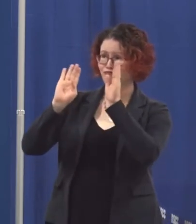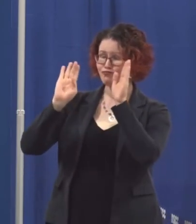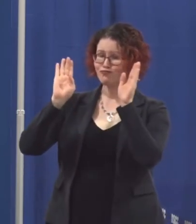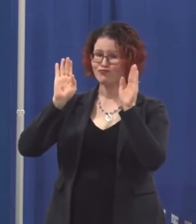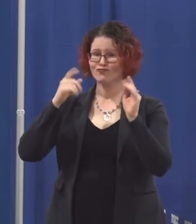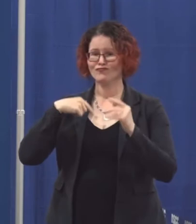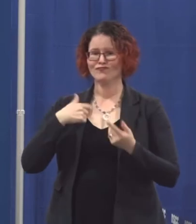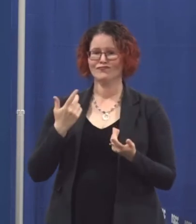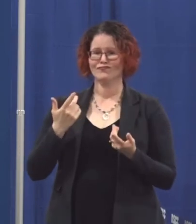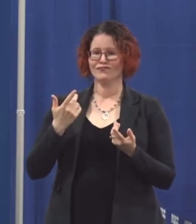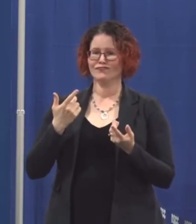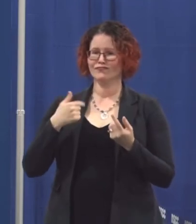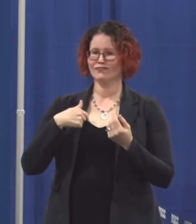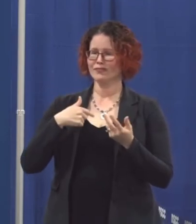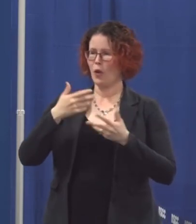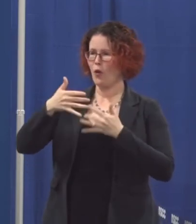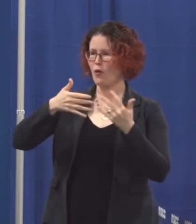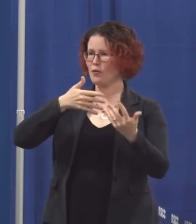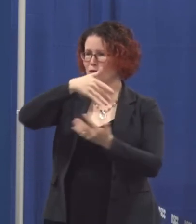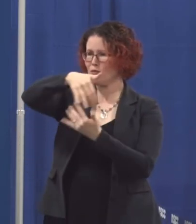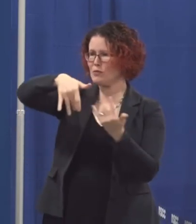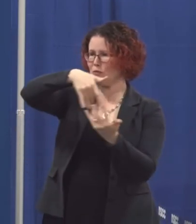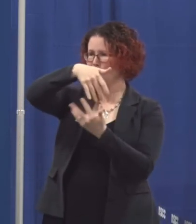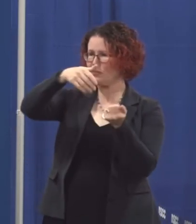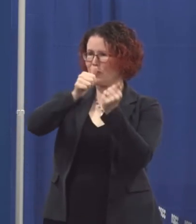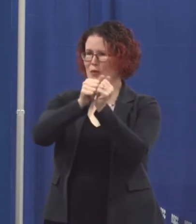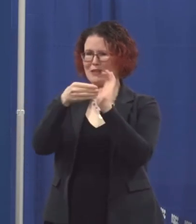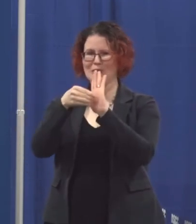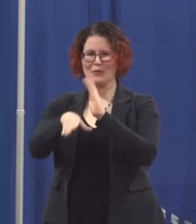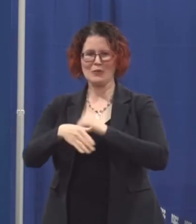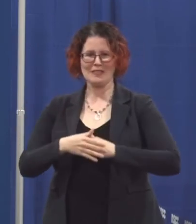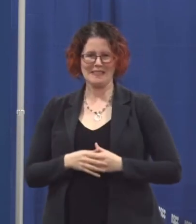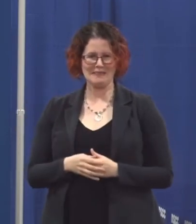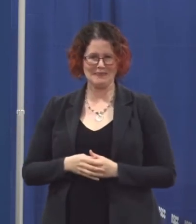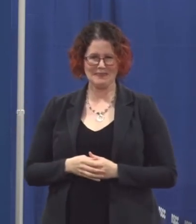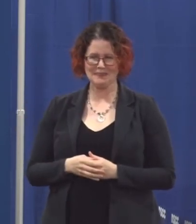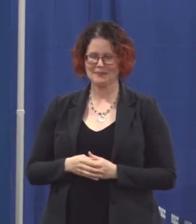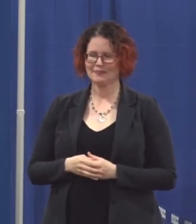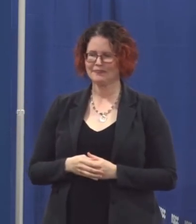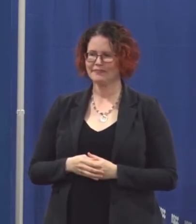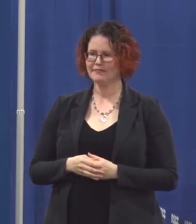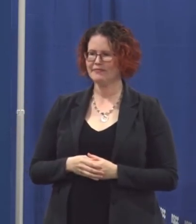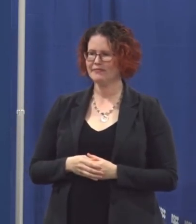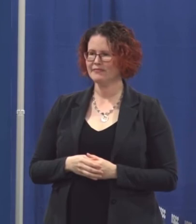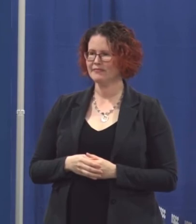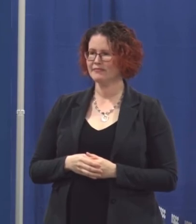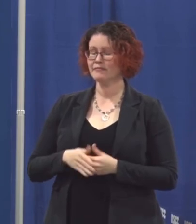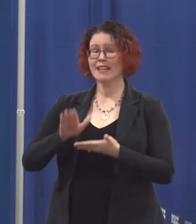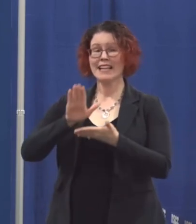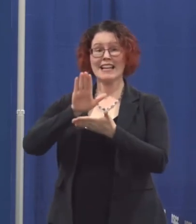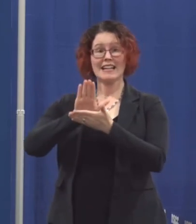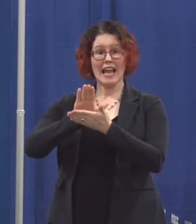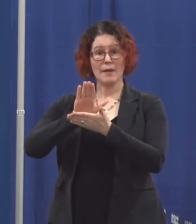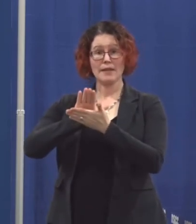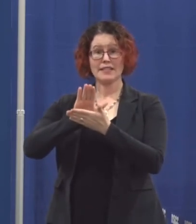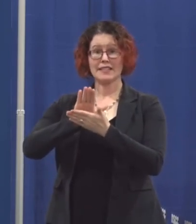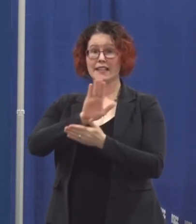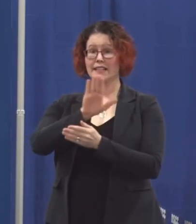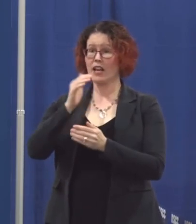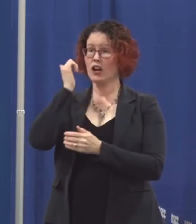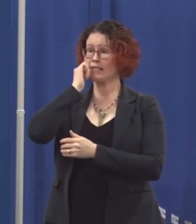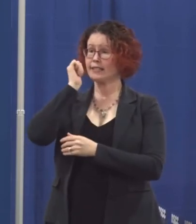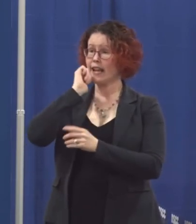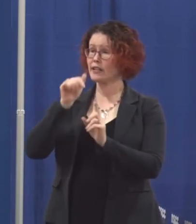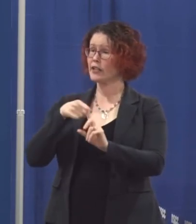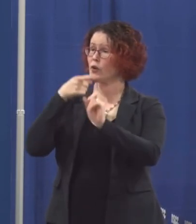as they walk to and from their playground it seems that everyone on campus has made it their daily goal to do